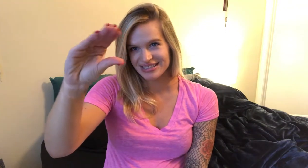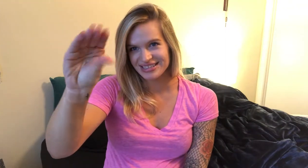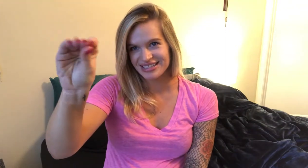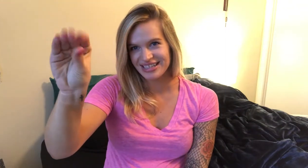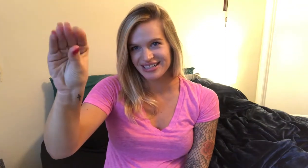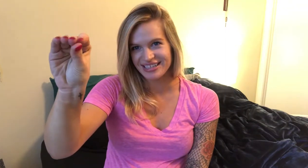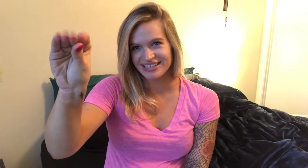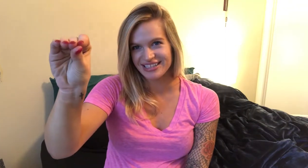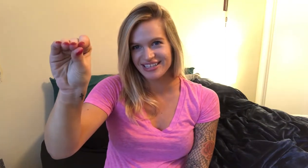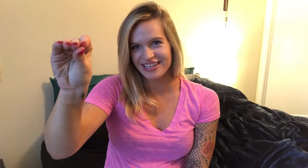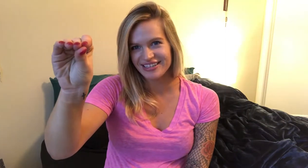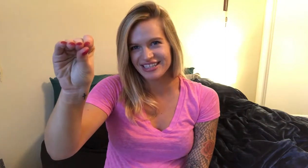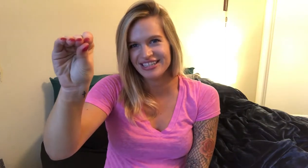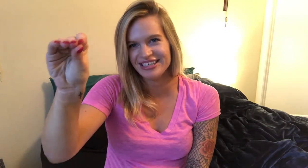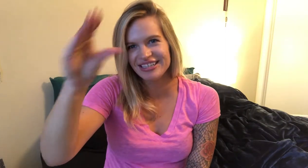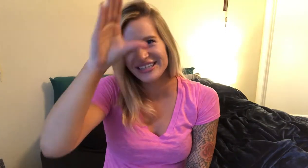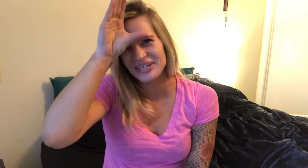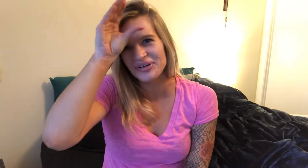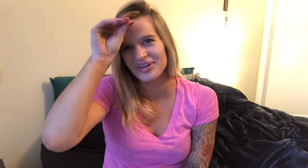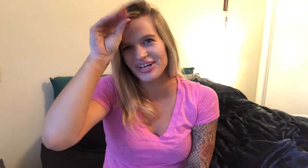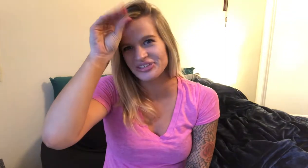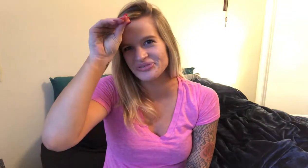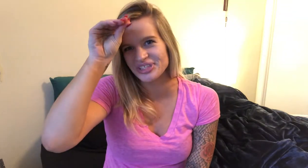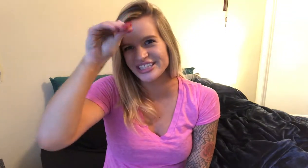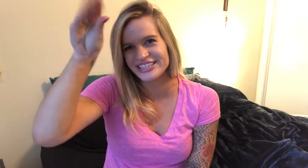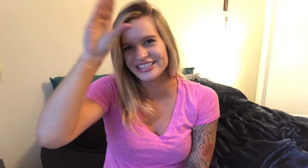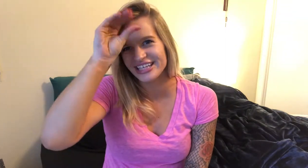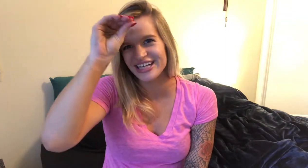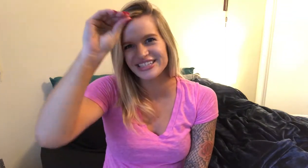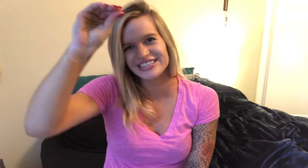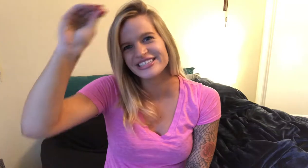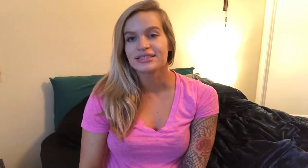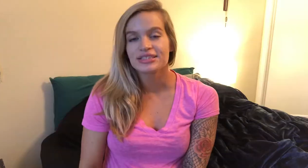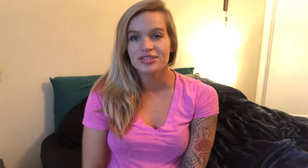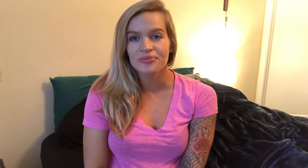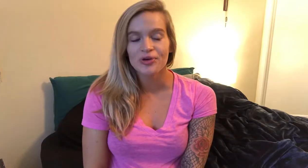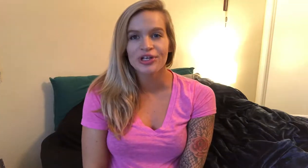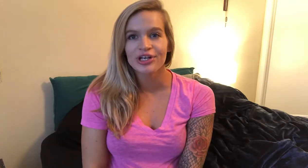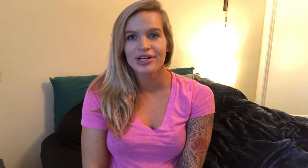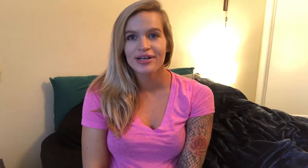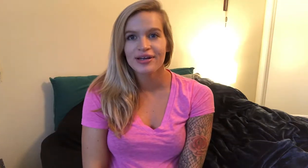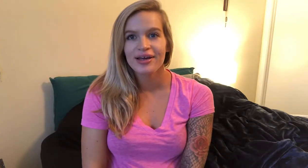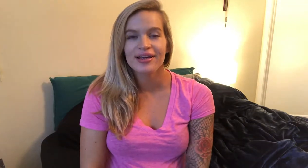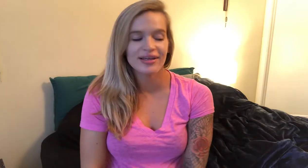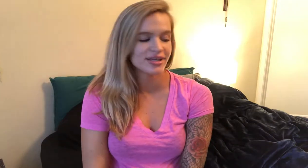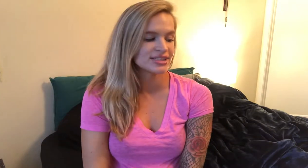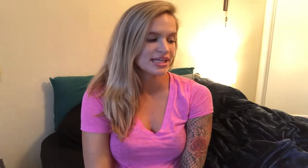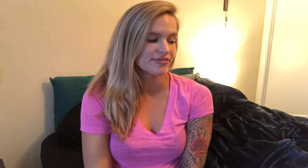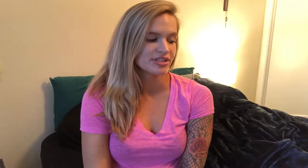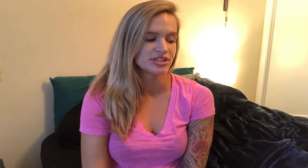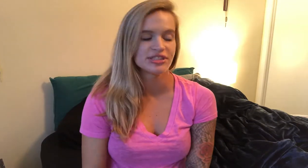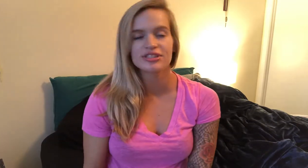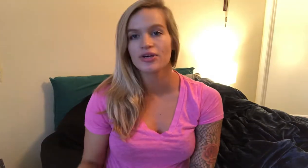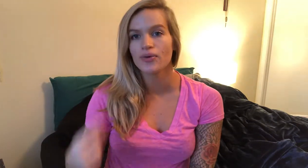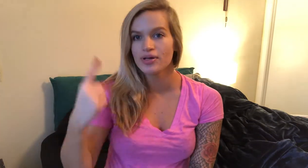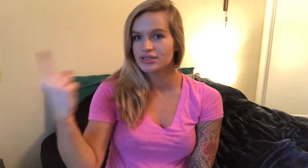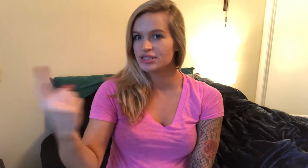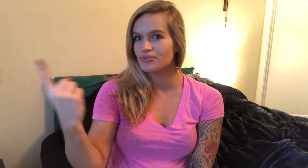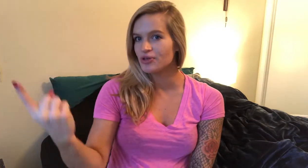kind of like a talking hand on the forehead like that it's someone he could take fishing so someone